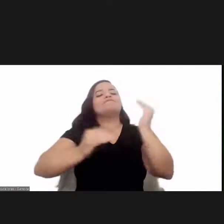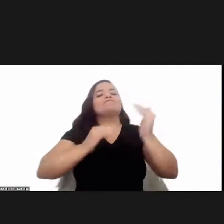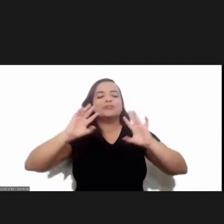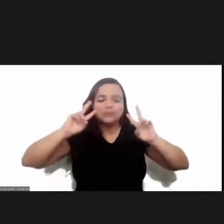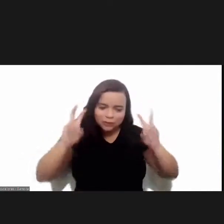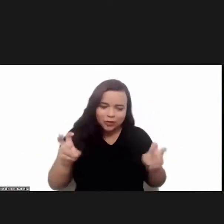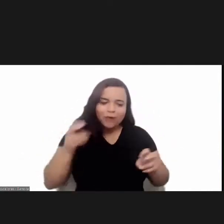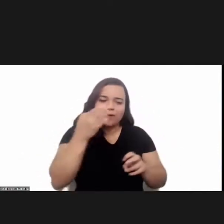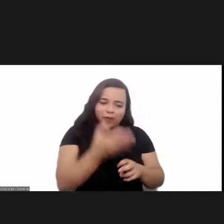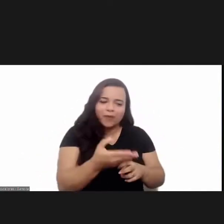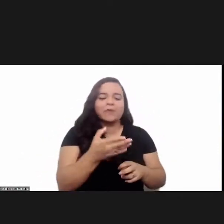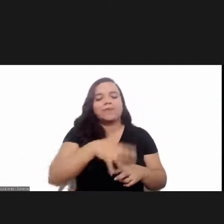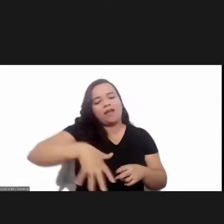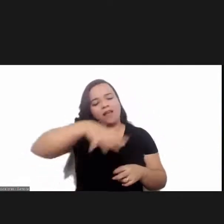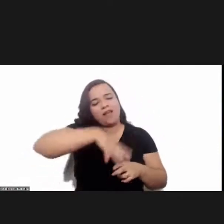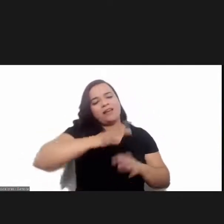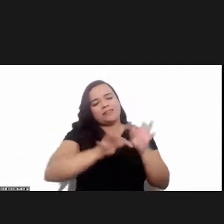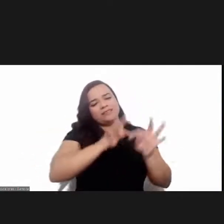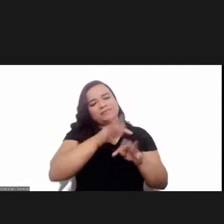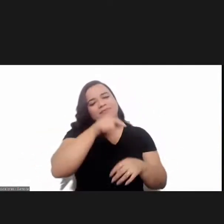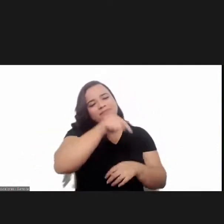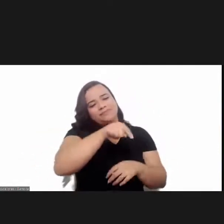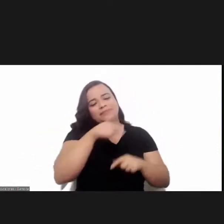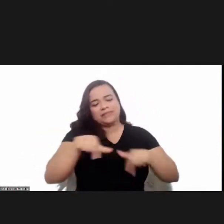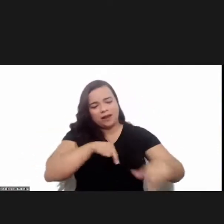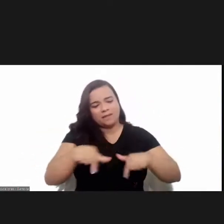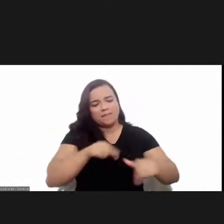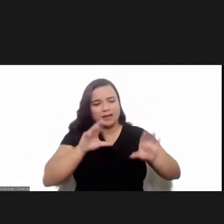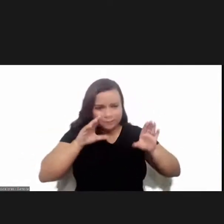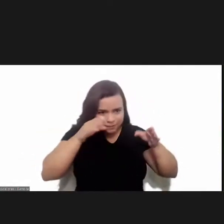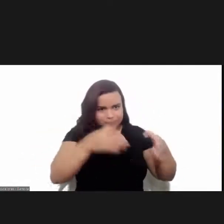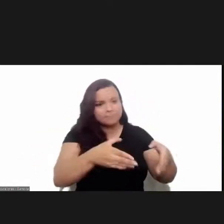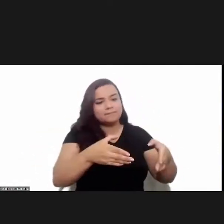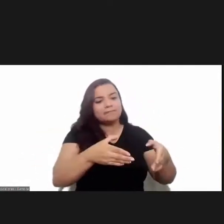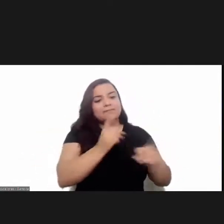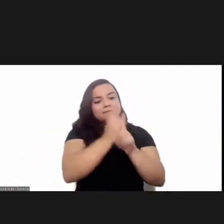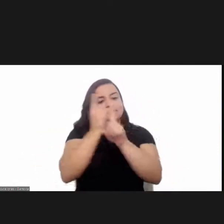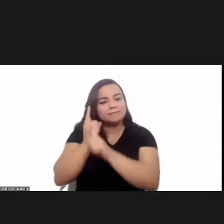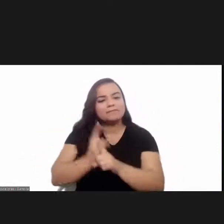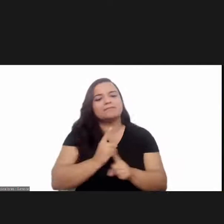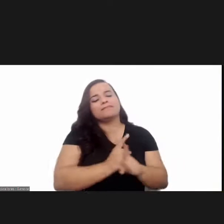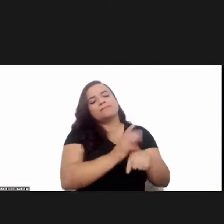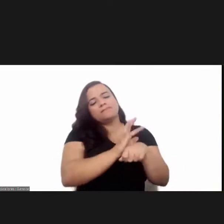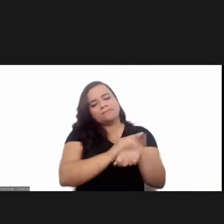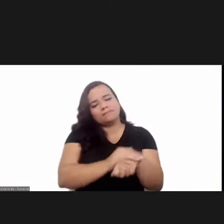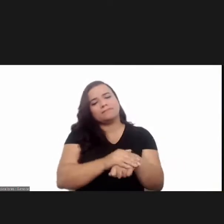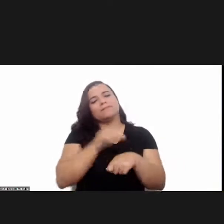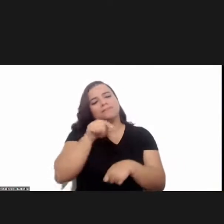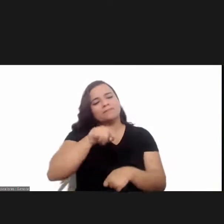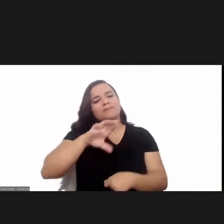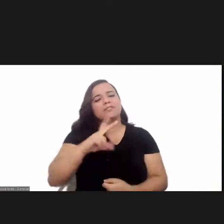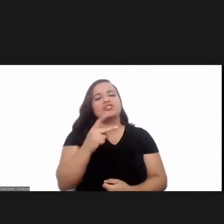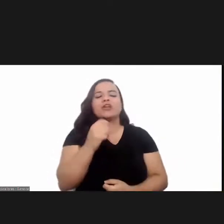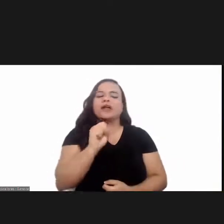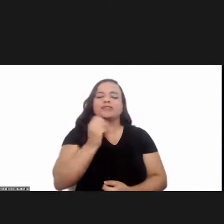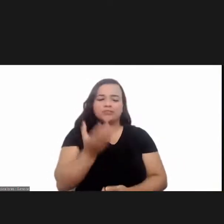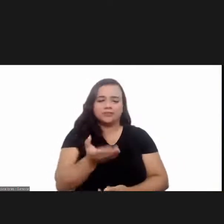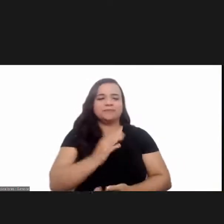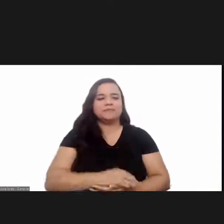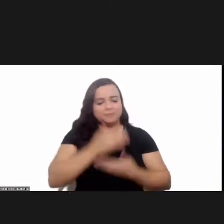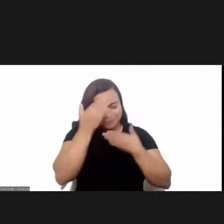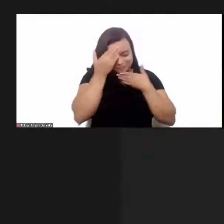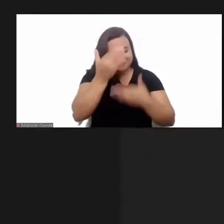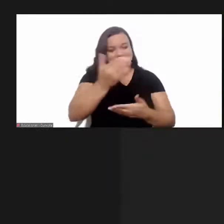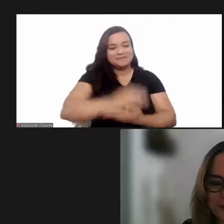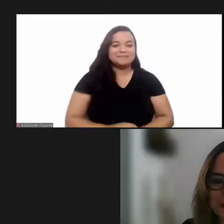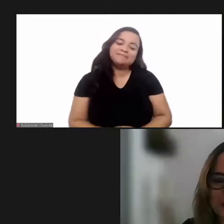further progress in the future in the field of work and research and discoveries in research on Chagas